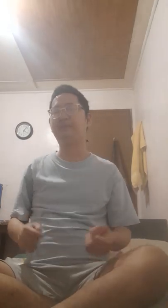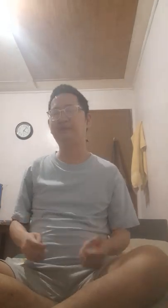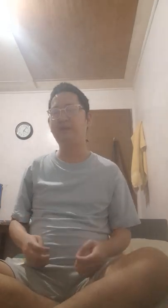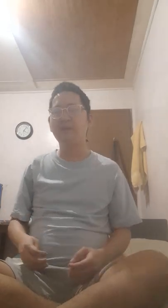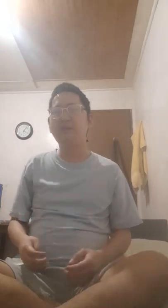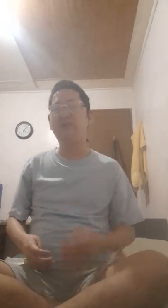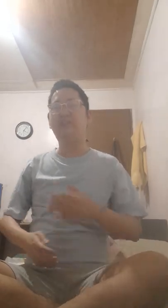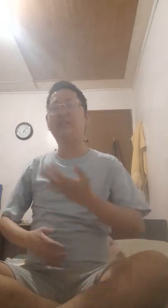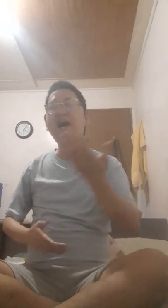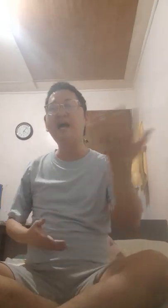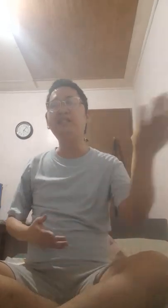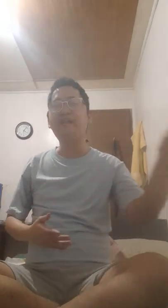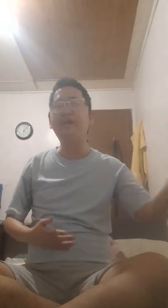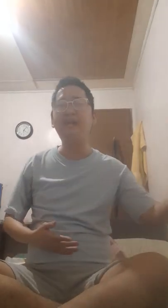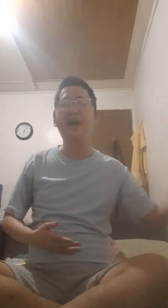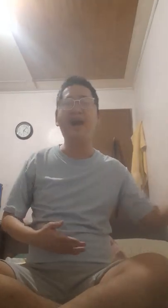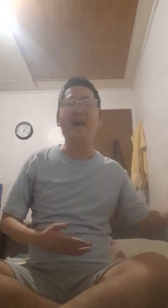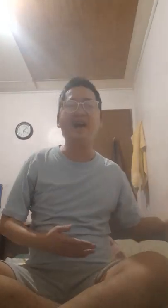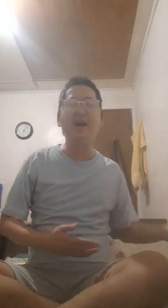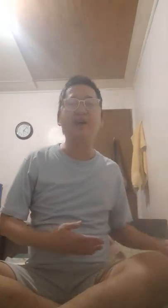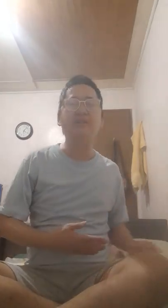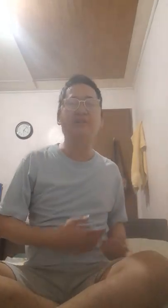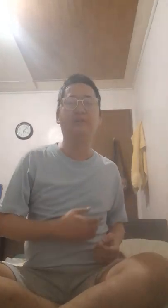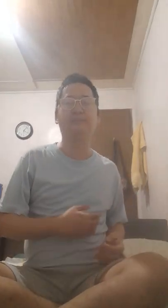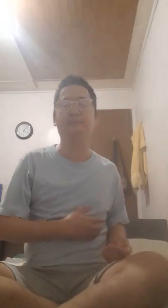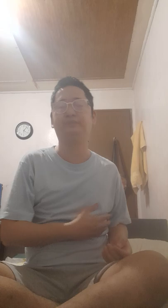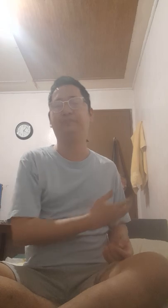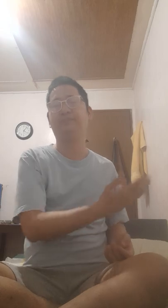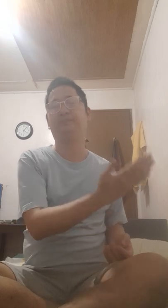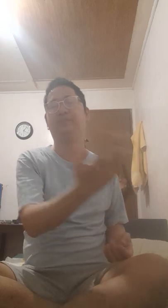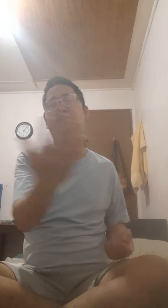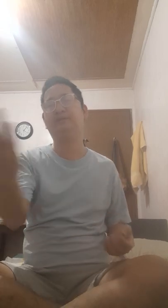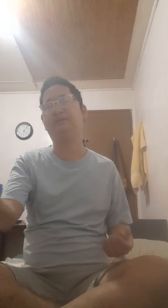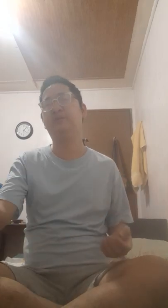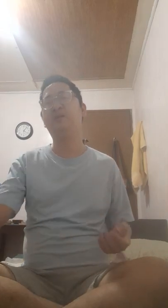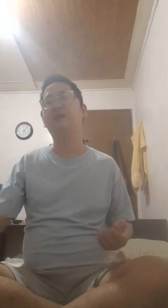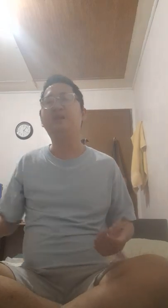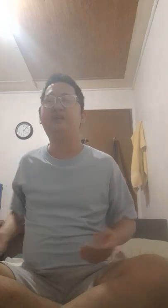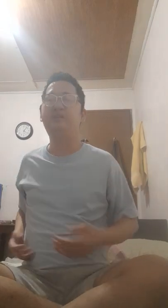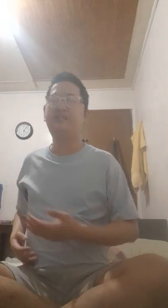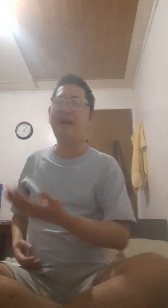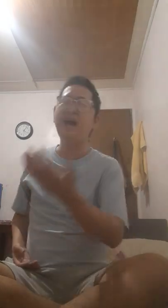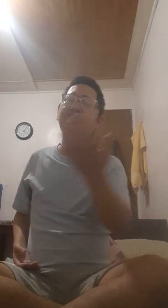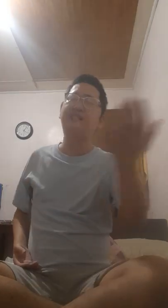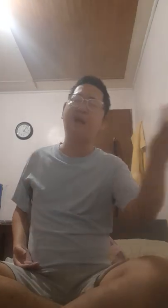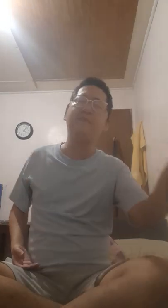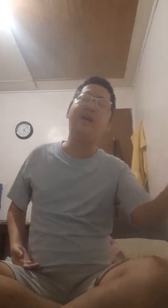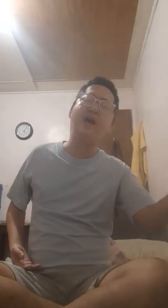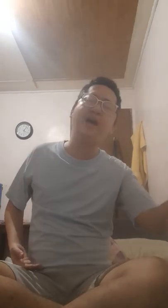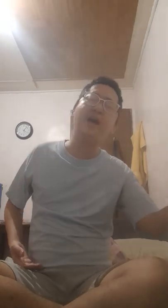Your songs don't know Your songs don't know